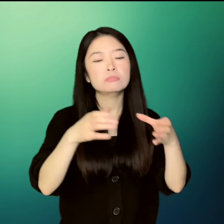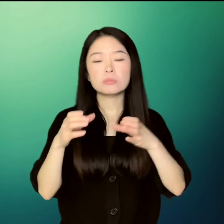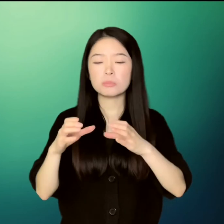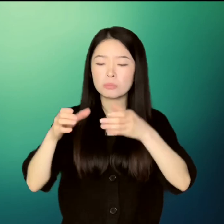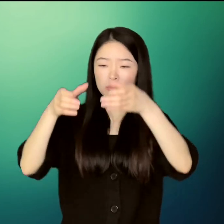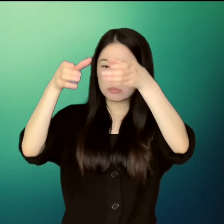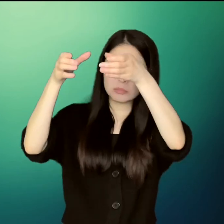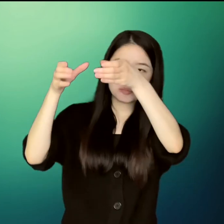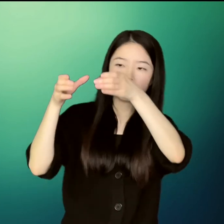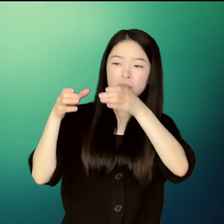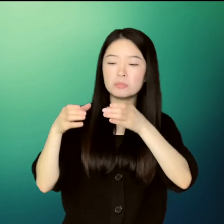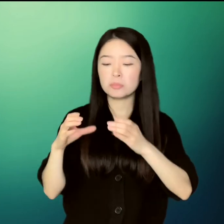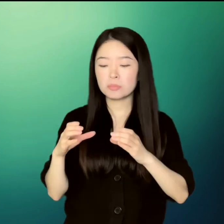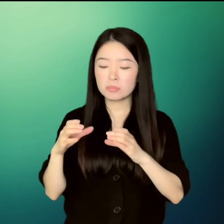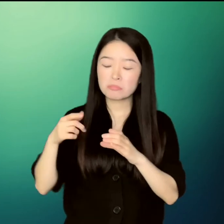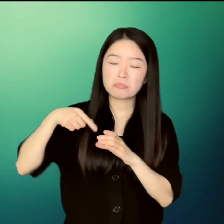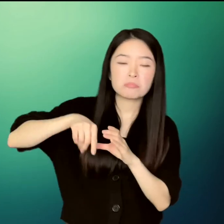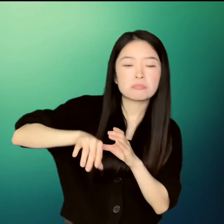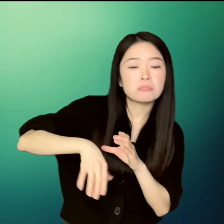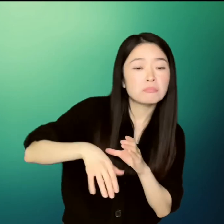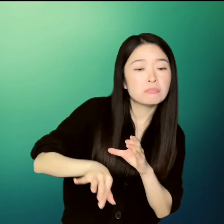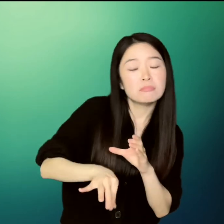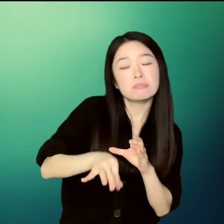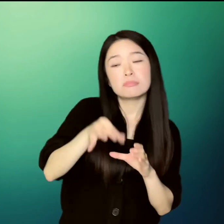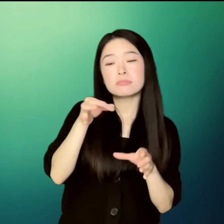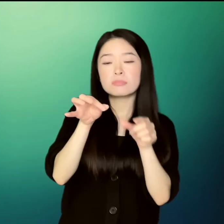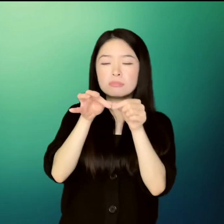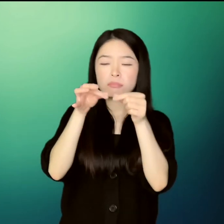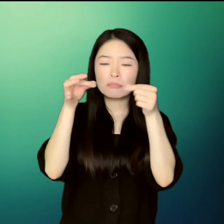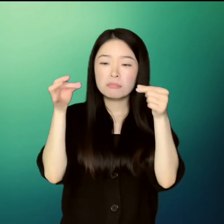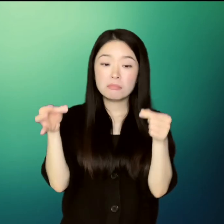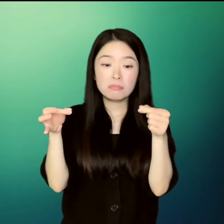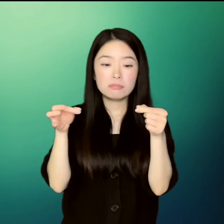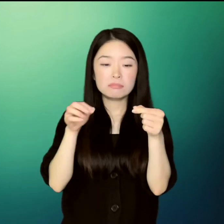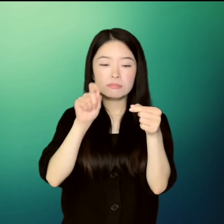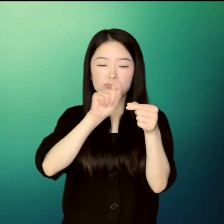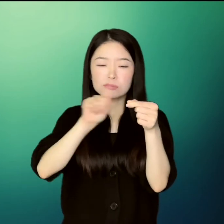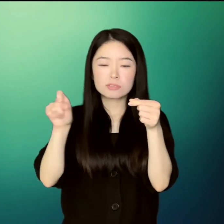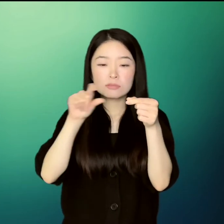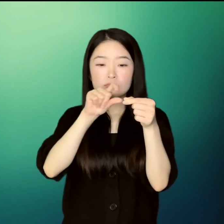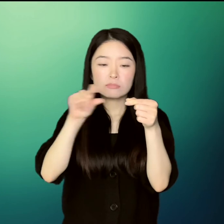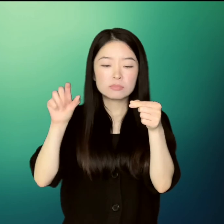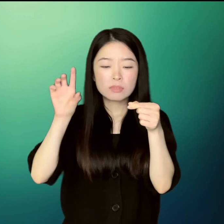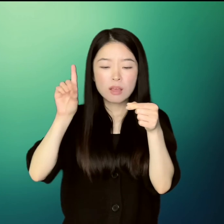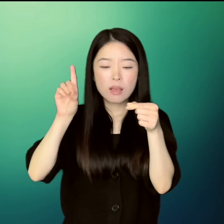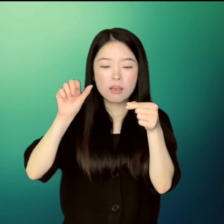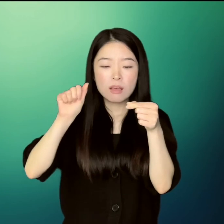pieces of paper in it. Un He took one out and read it loud, Daisy.